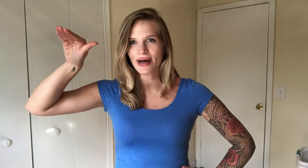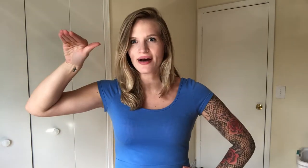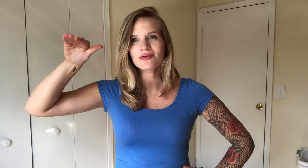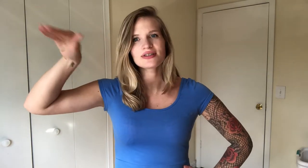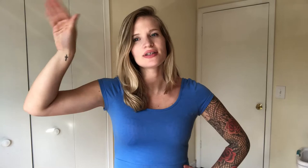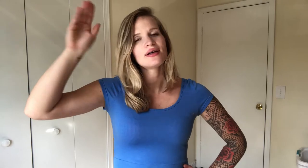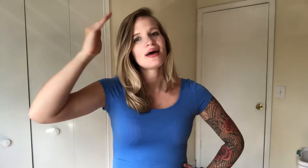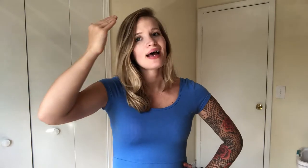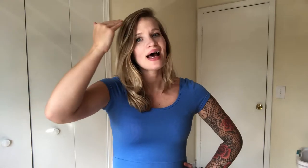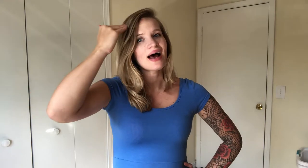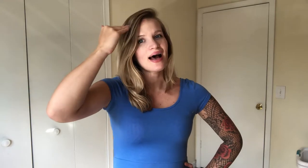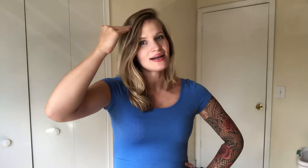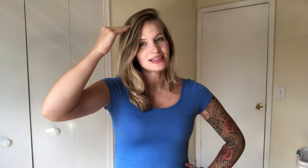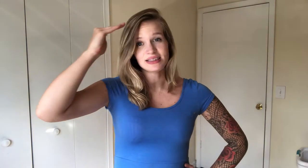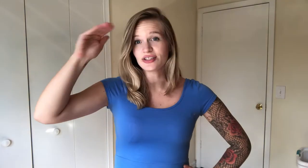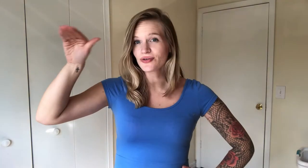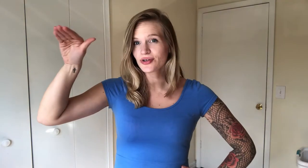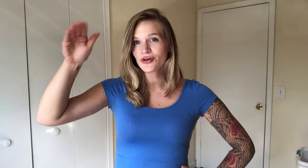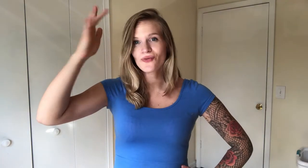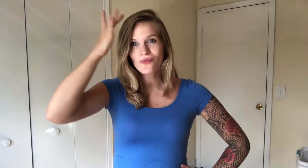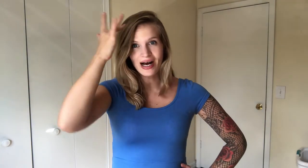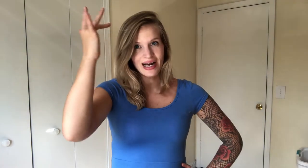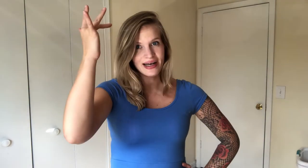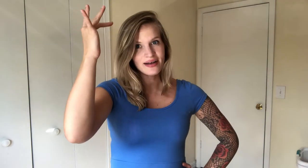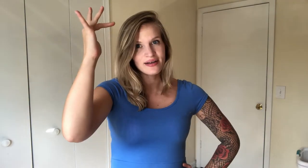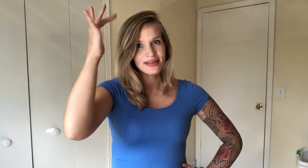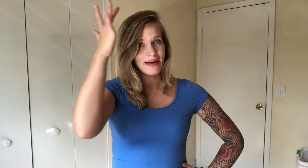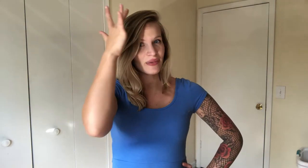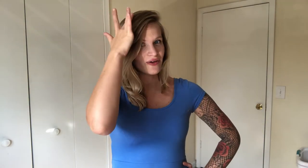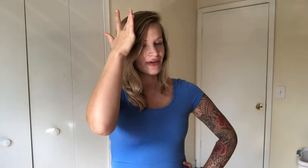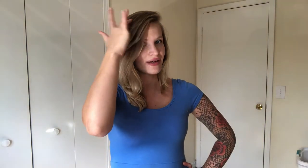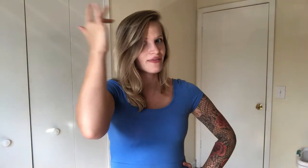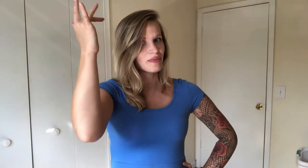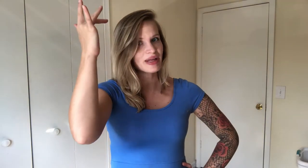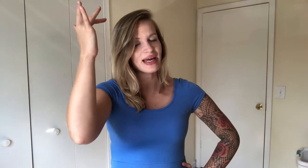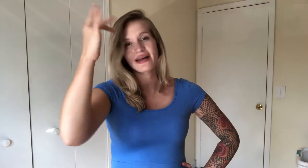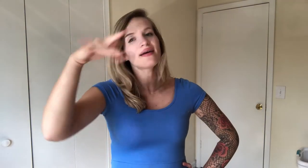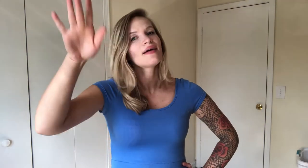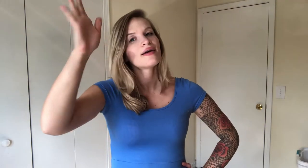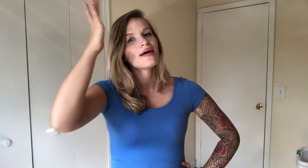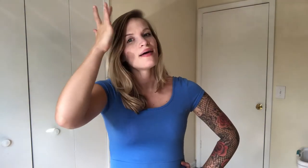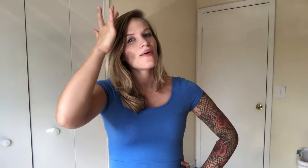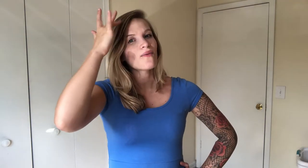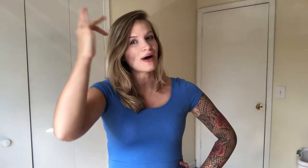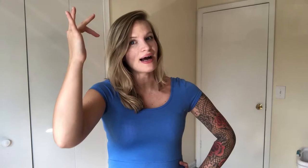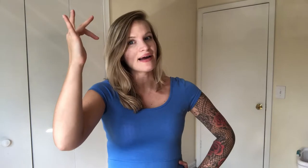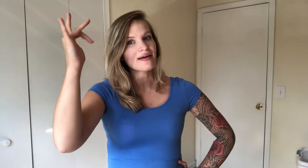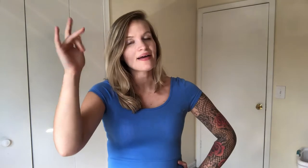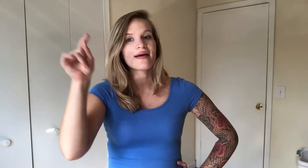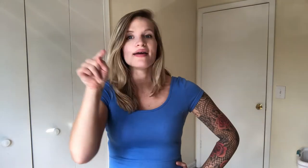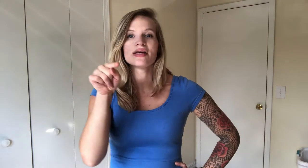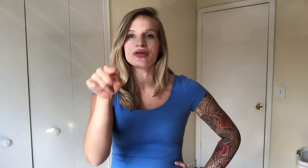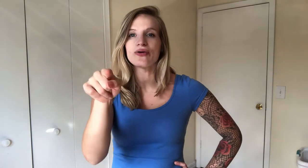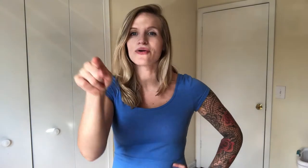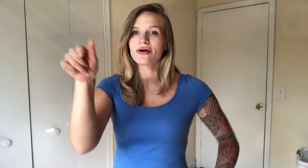out. And I don't know why. That middle finger from the head. Why you're